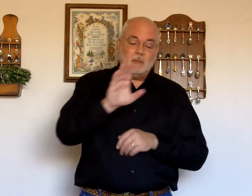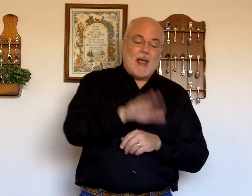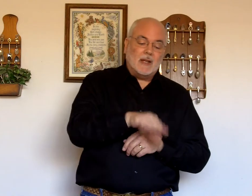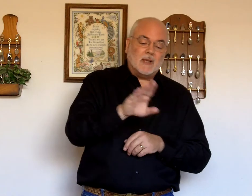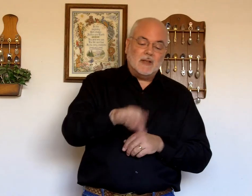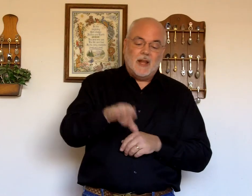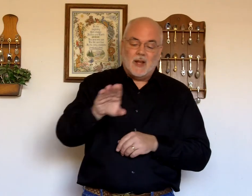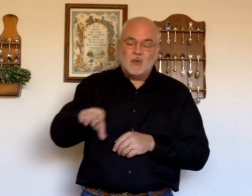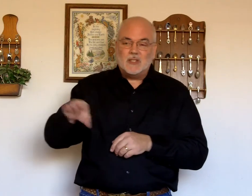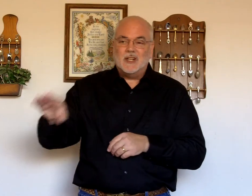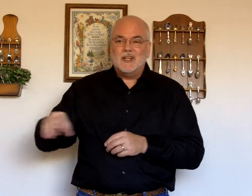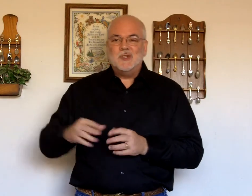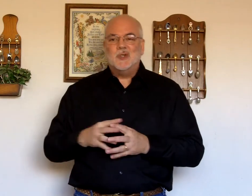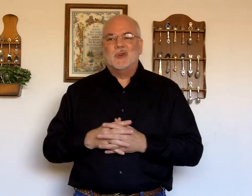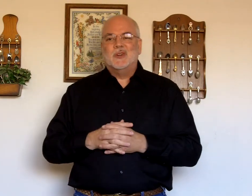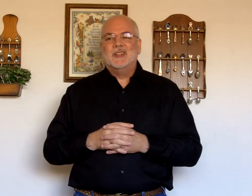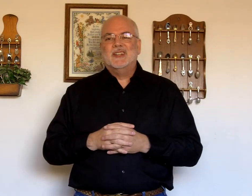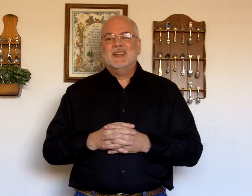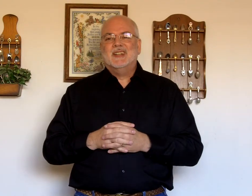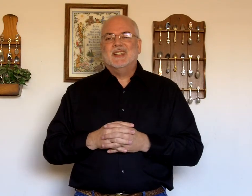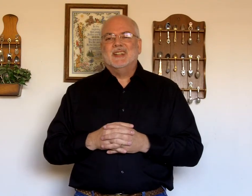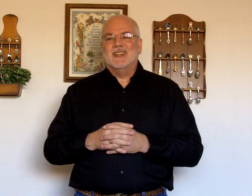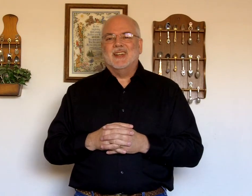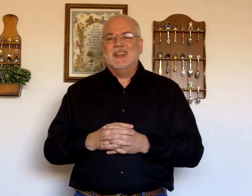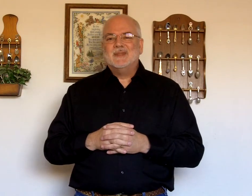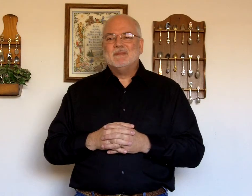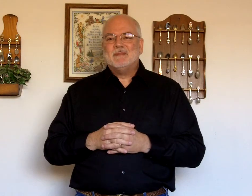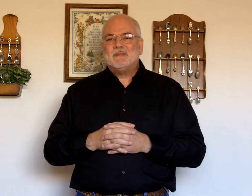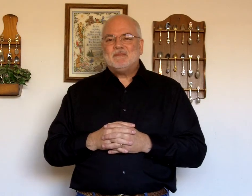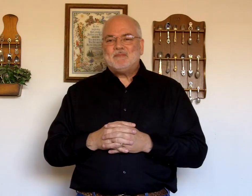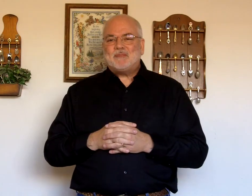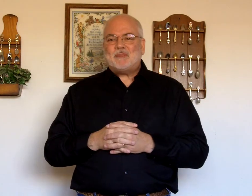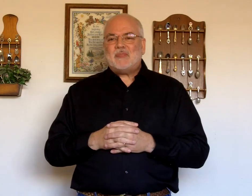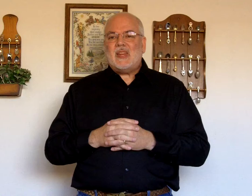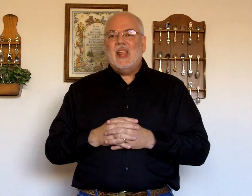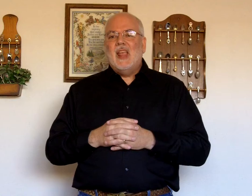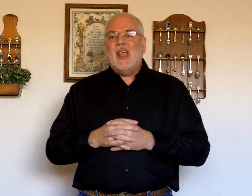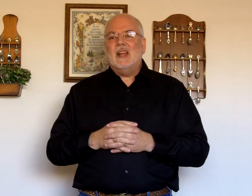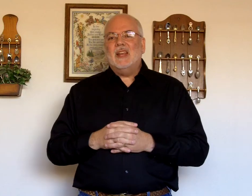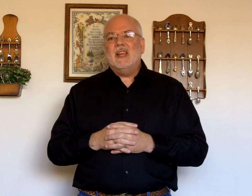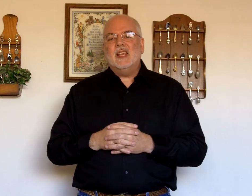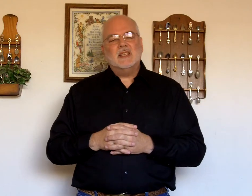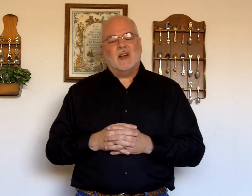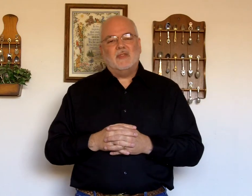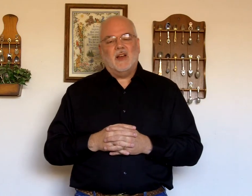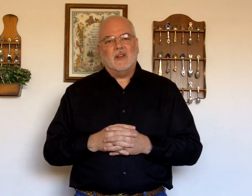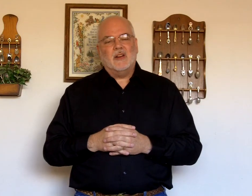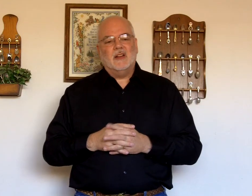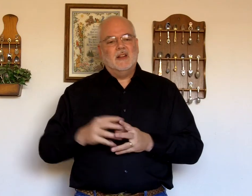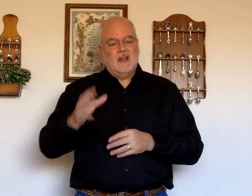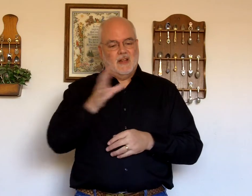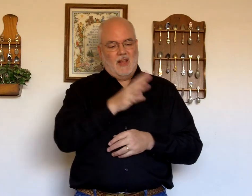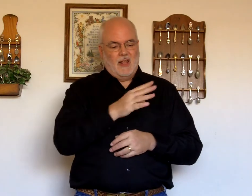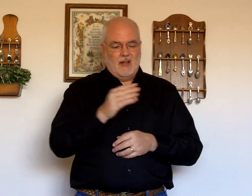patting us on the head. We're still his children. Okay. And he is our father. And.